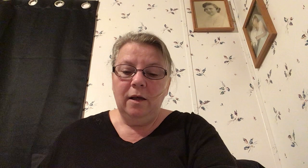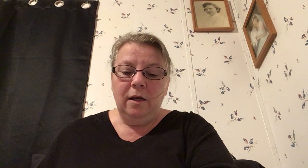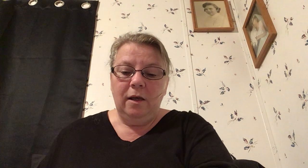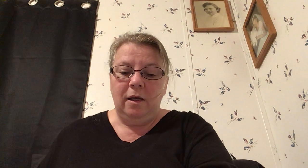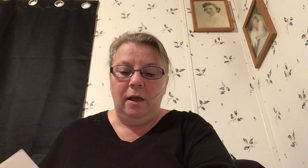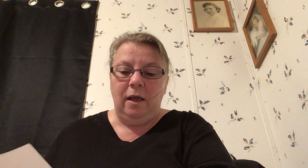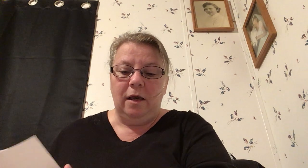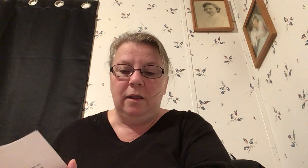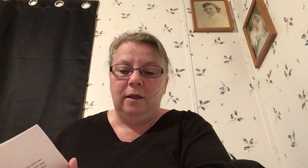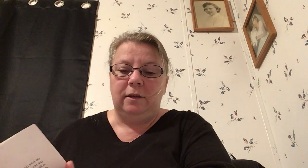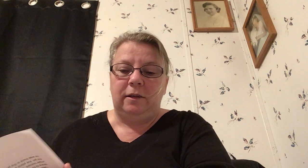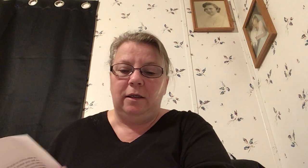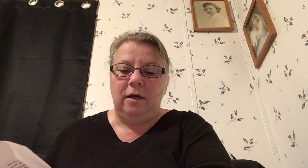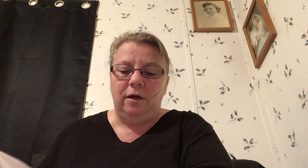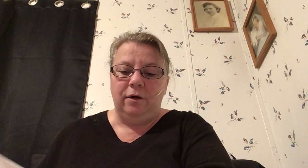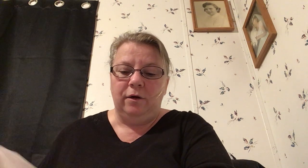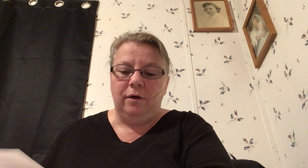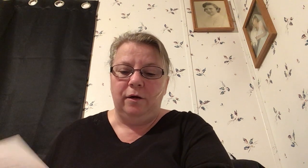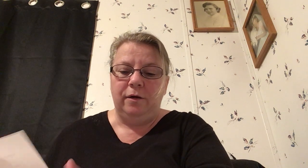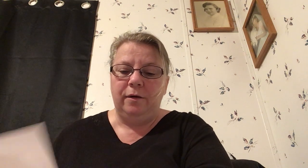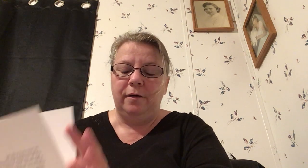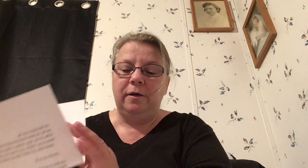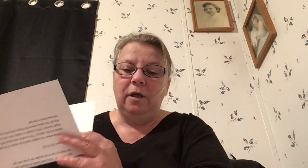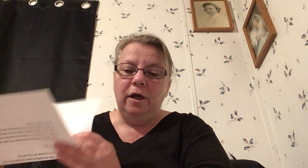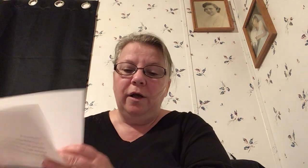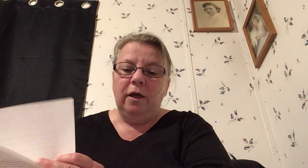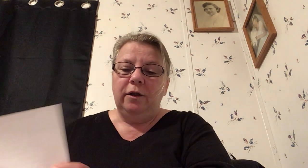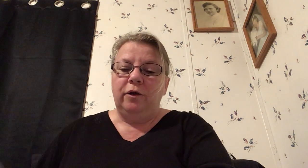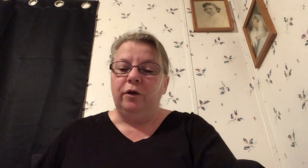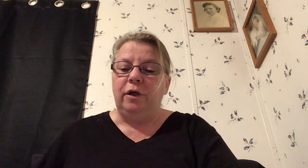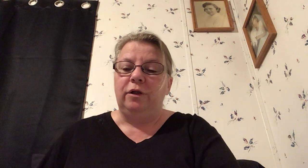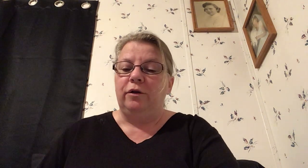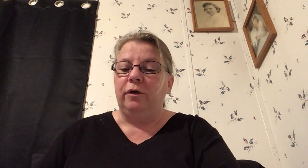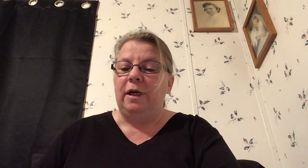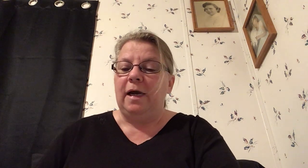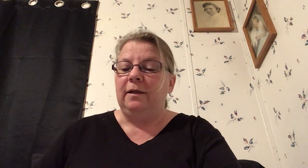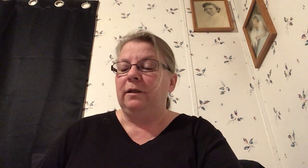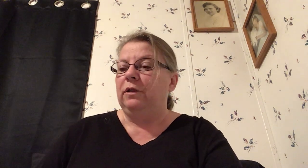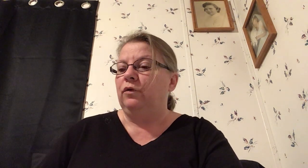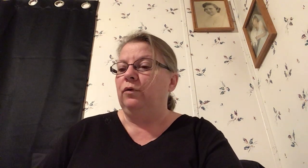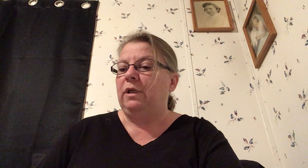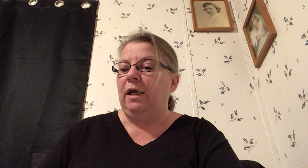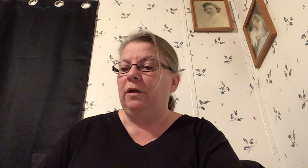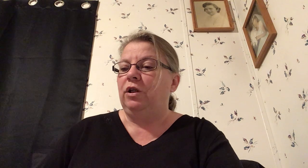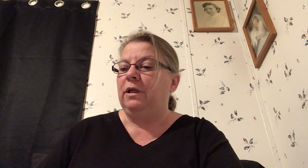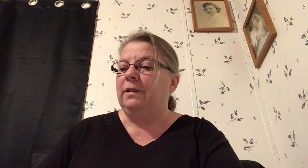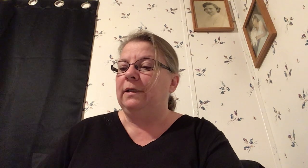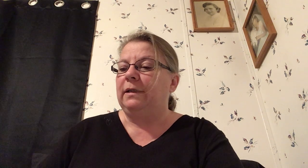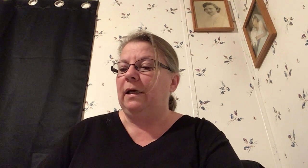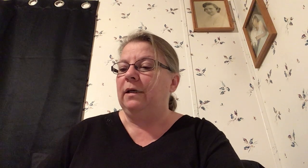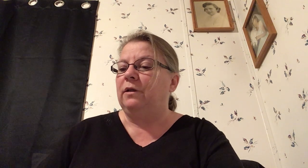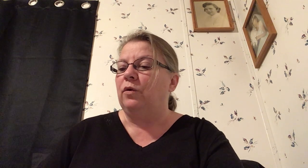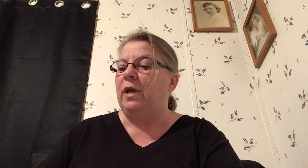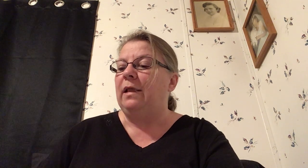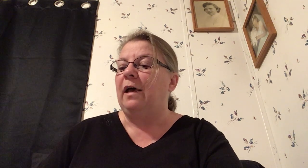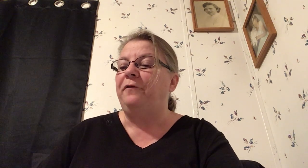and let's see here 30 39 6 through 10 genesis says so he left